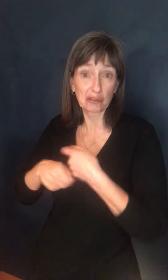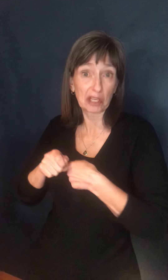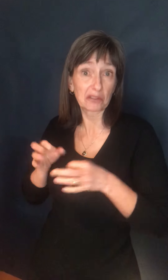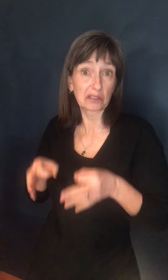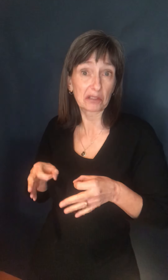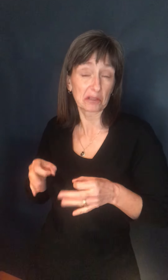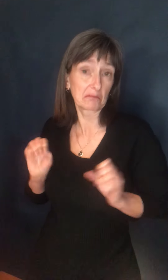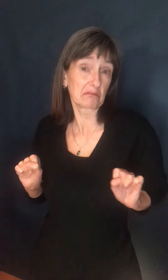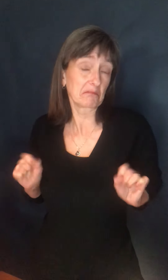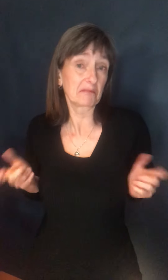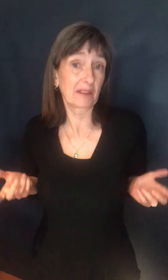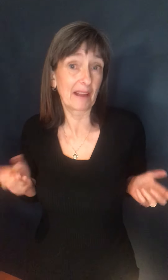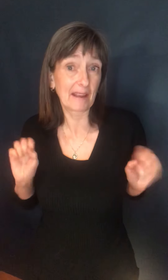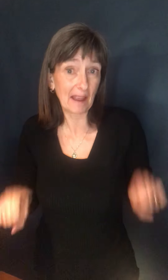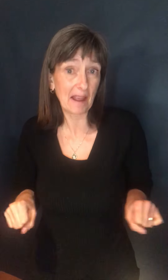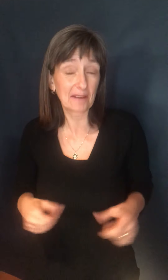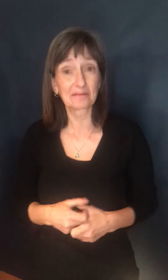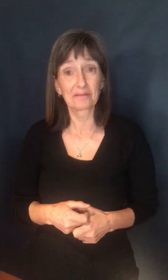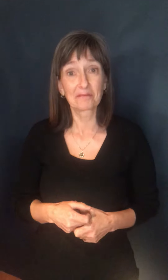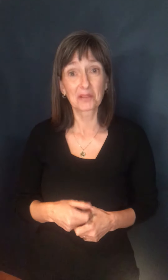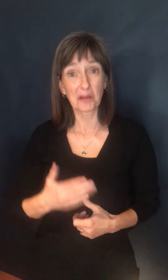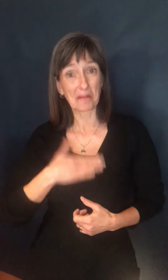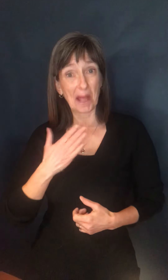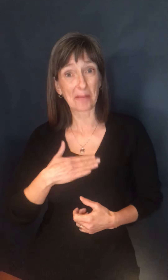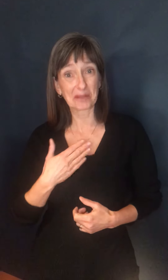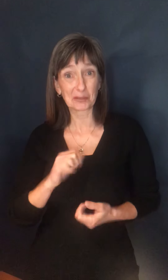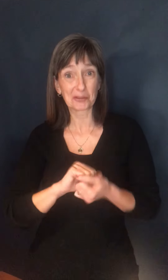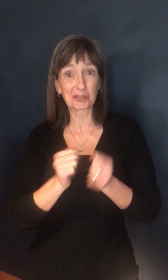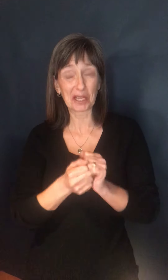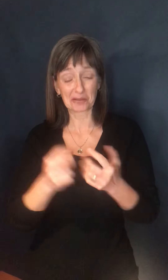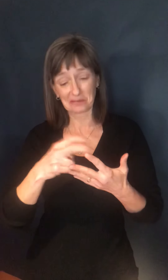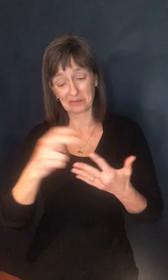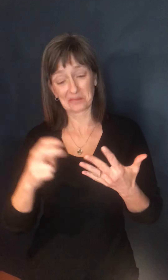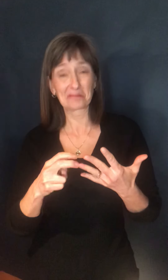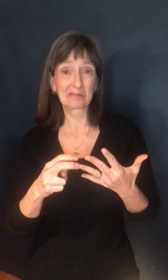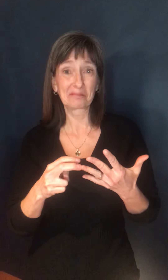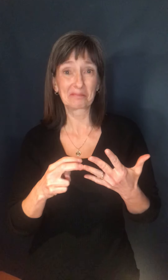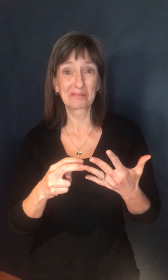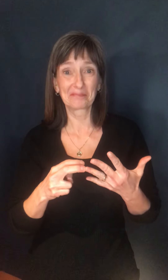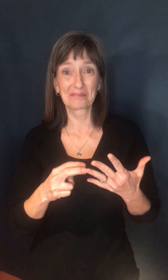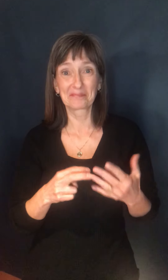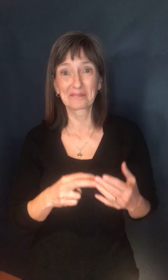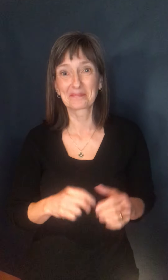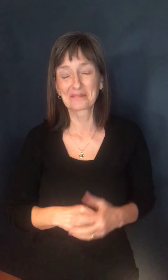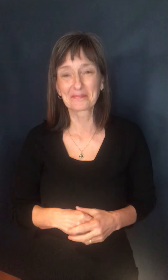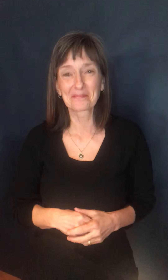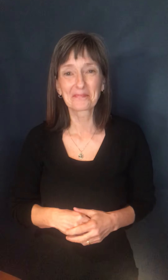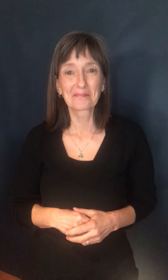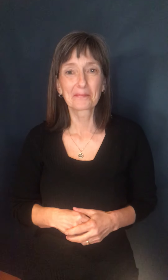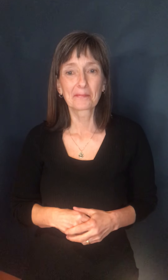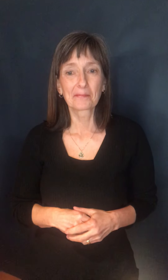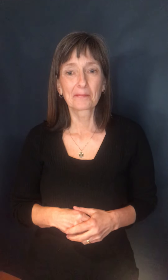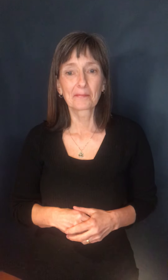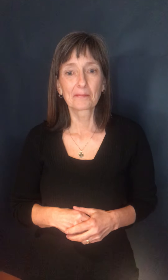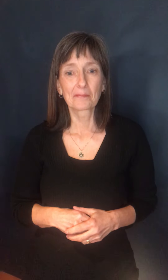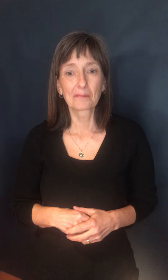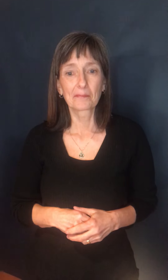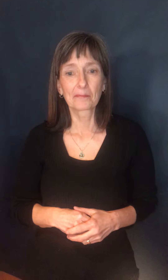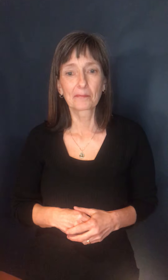make this, uh, make this call today. Perfect. And, uh, to follow up on that, I'm curious, you know, at what point in the last two